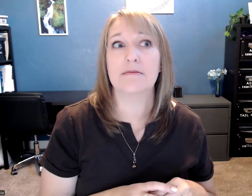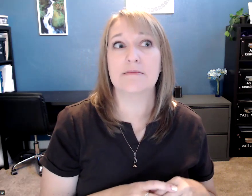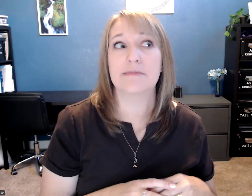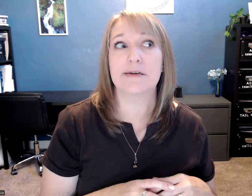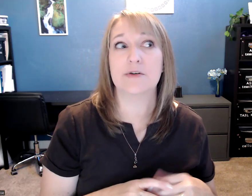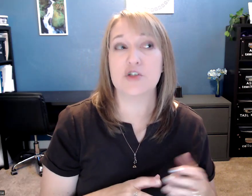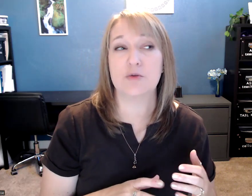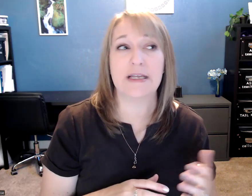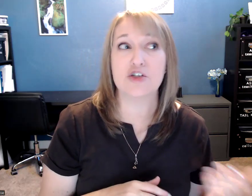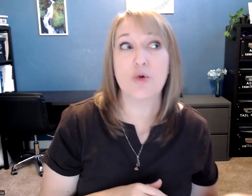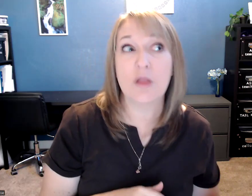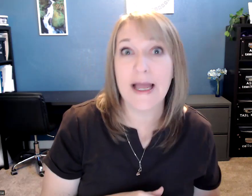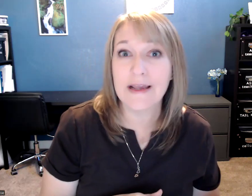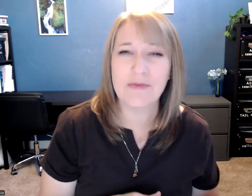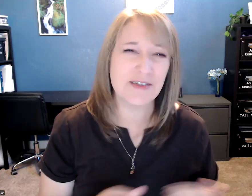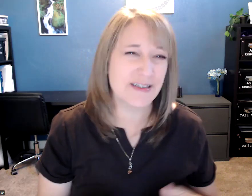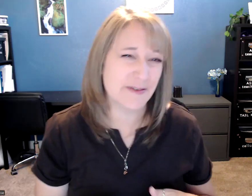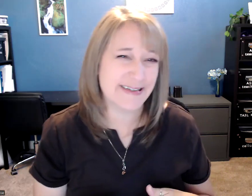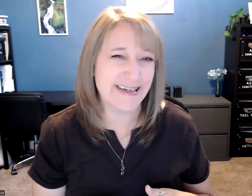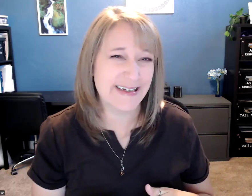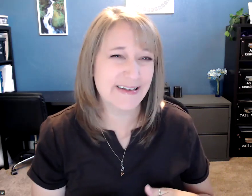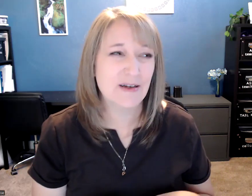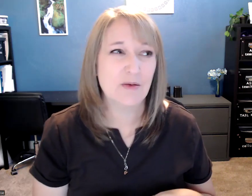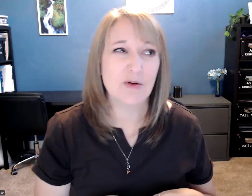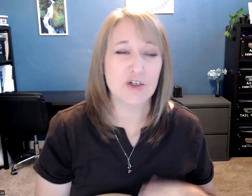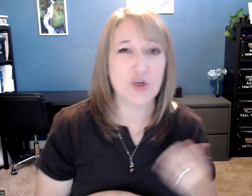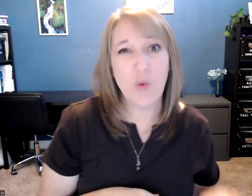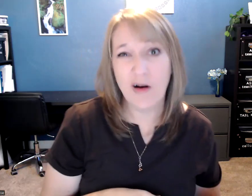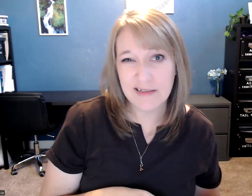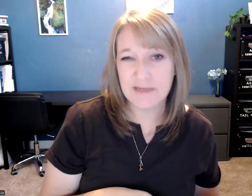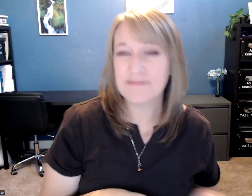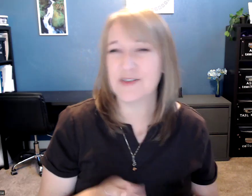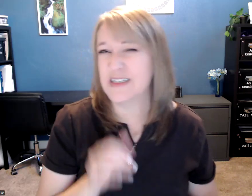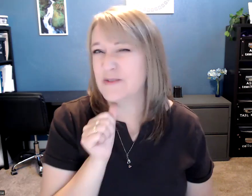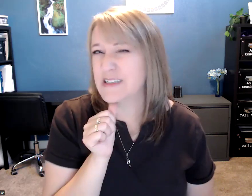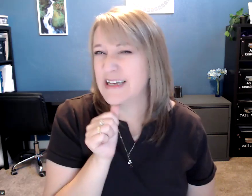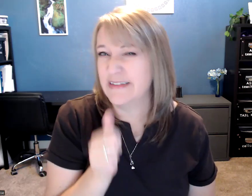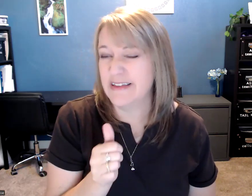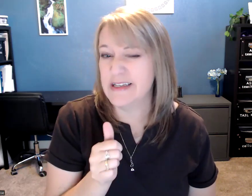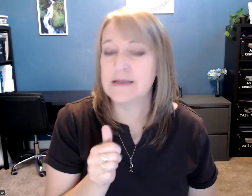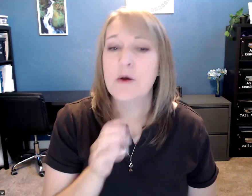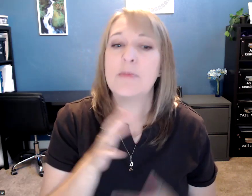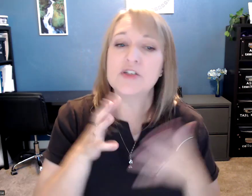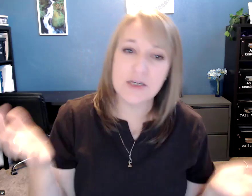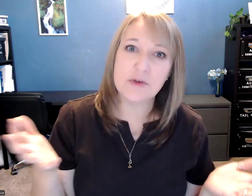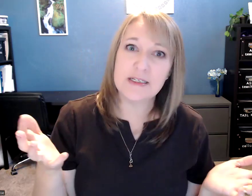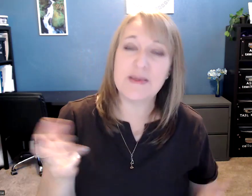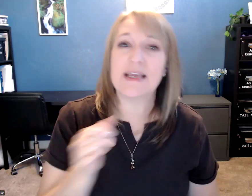uh, or don't like, don't like, there's a different sign or don't want, there's a different sign than this. But generally speaking,